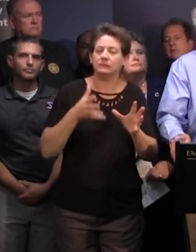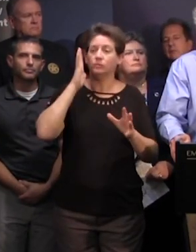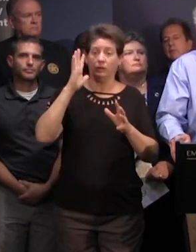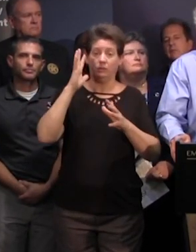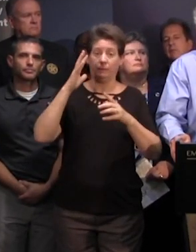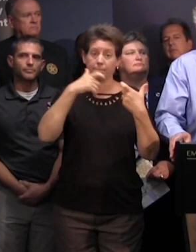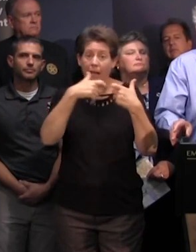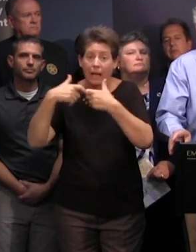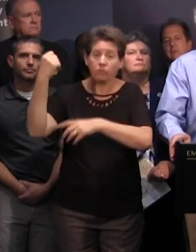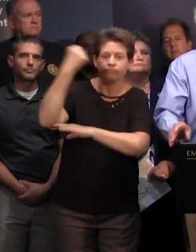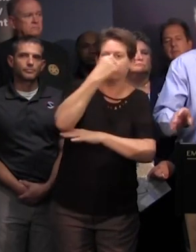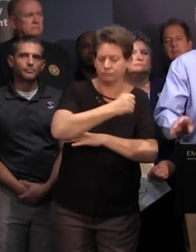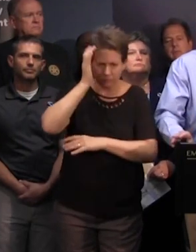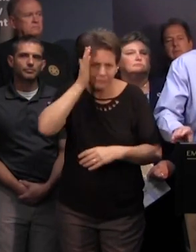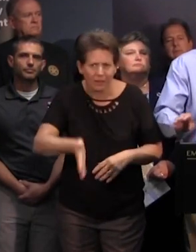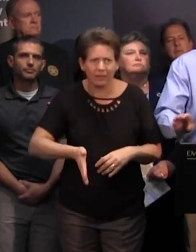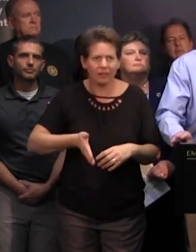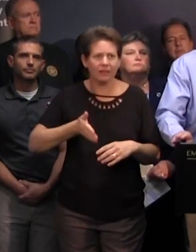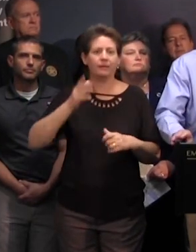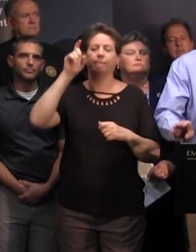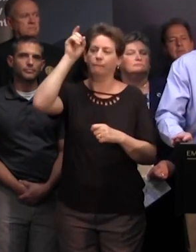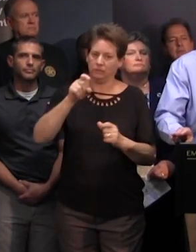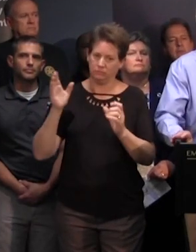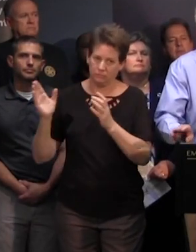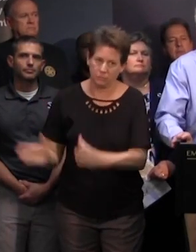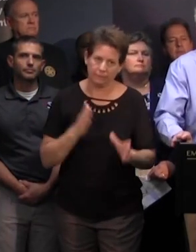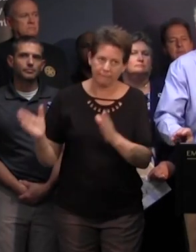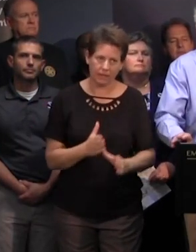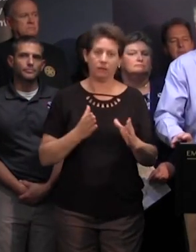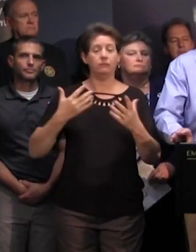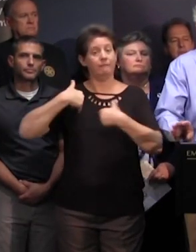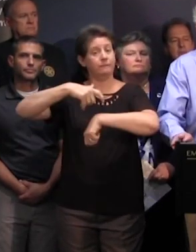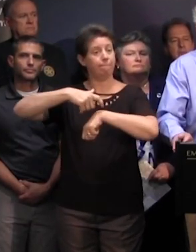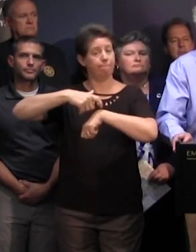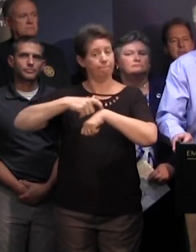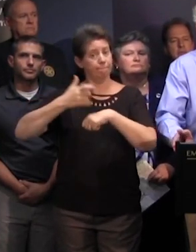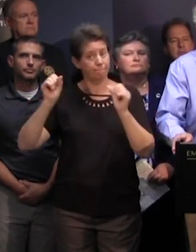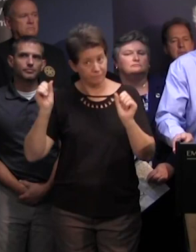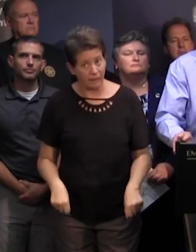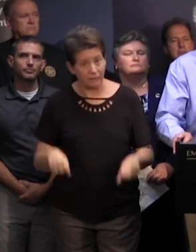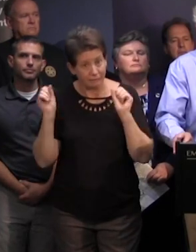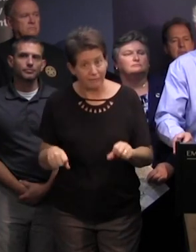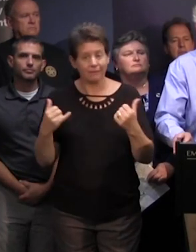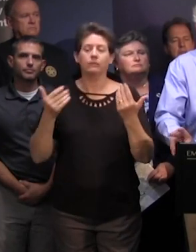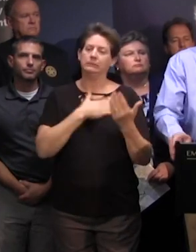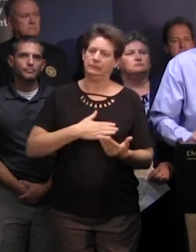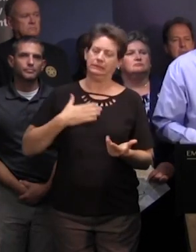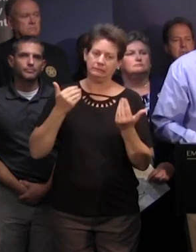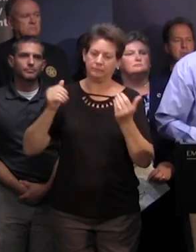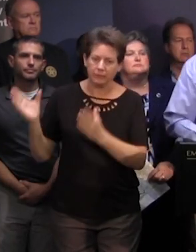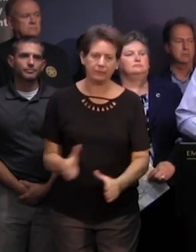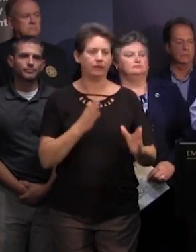power lines down people we need to prepare we still have time now to prepare we urge you to do that